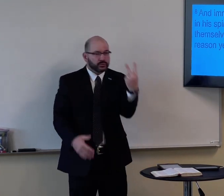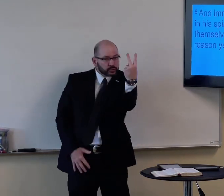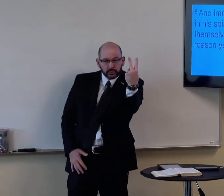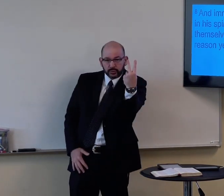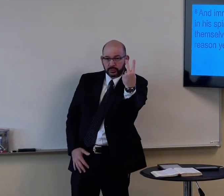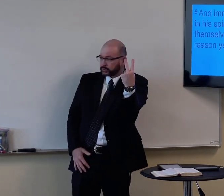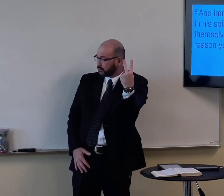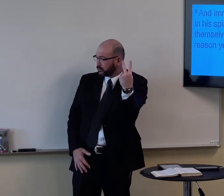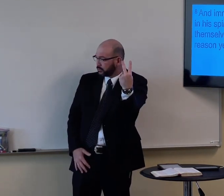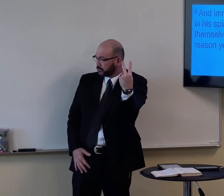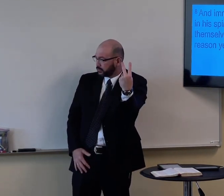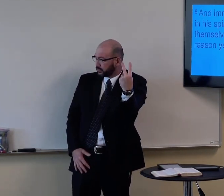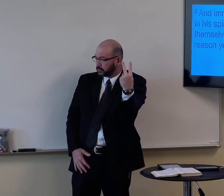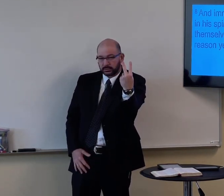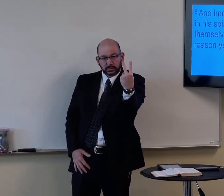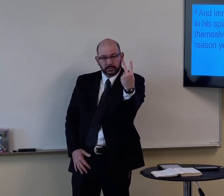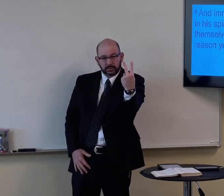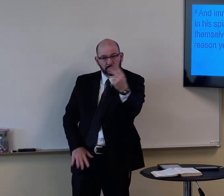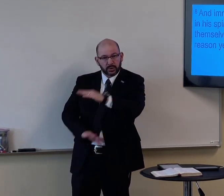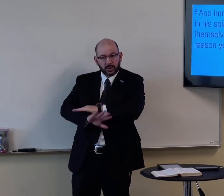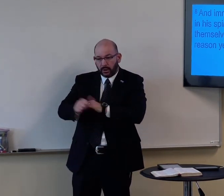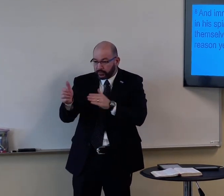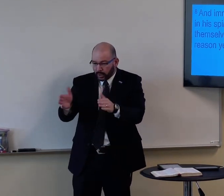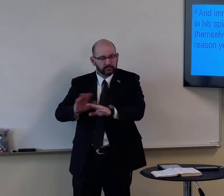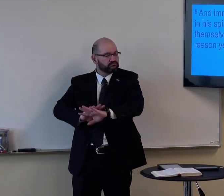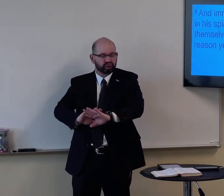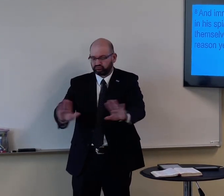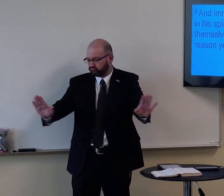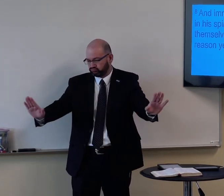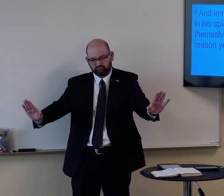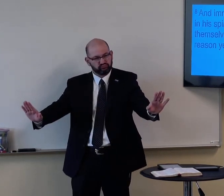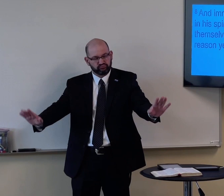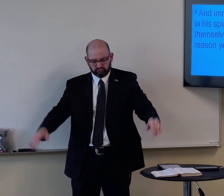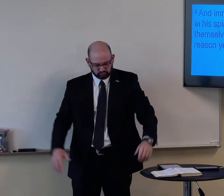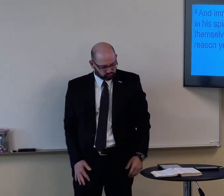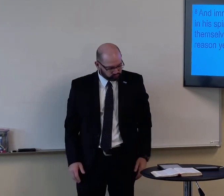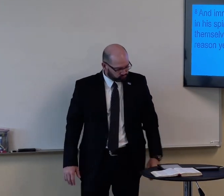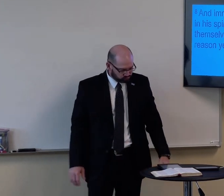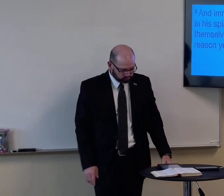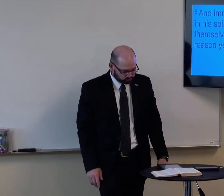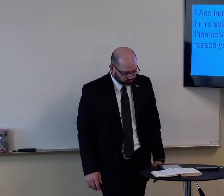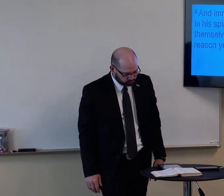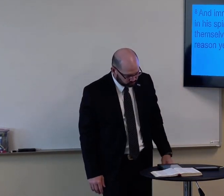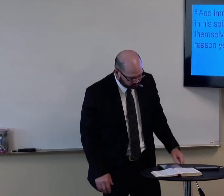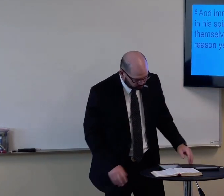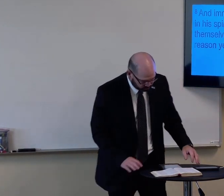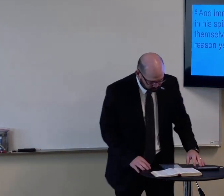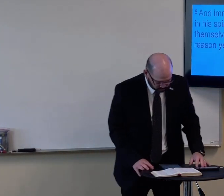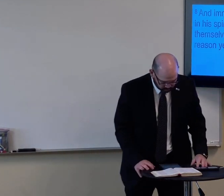And for all others, all others, there is hell. There is no other place, no other way.